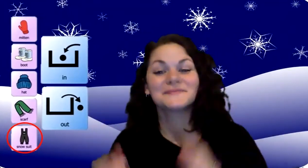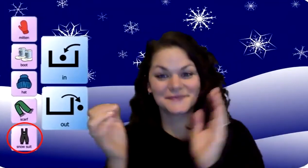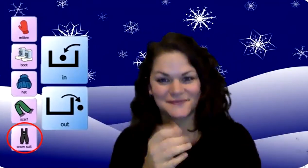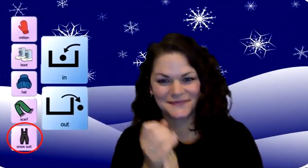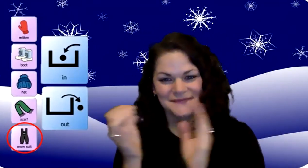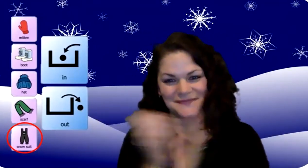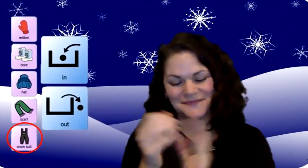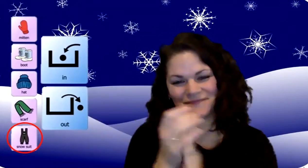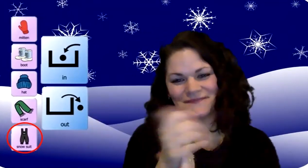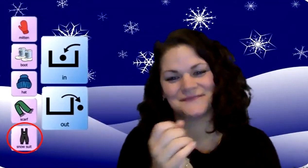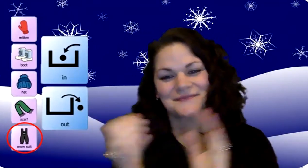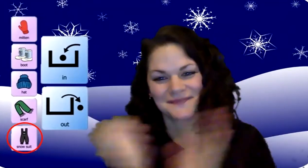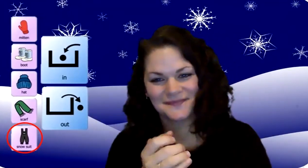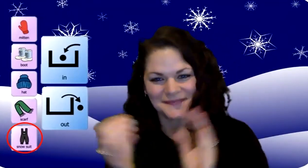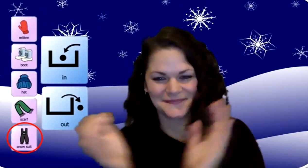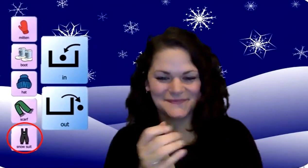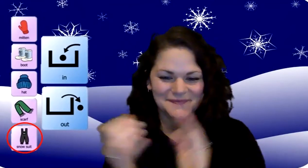That's what it's all about.